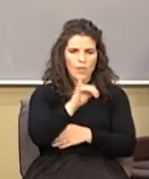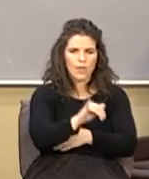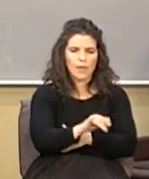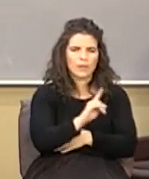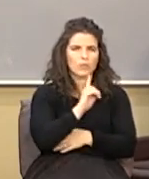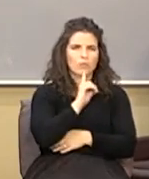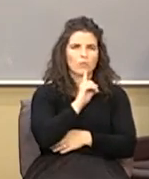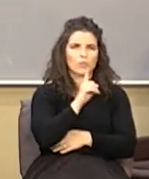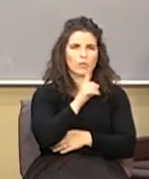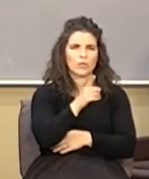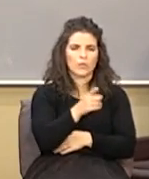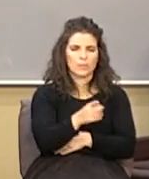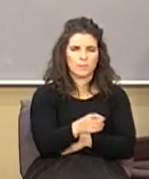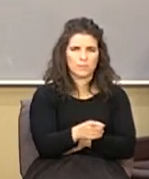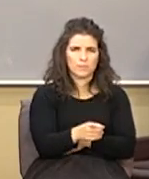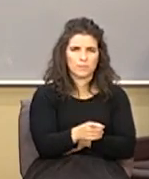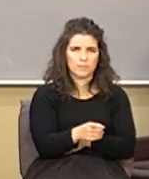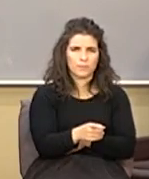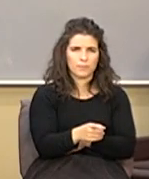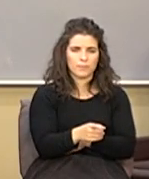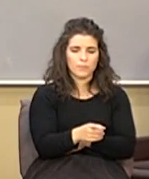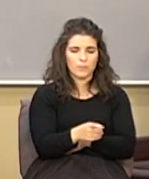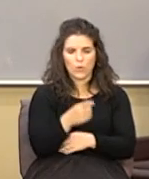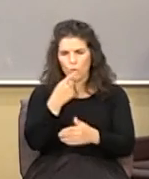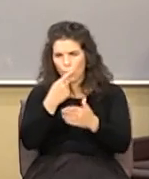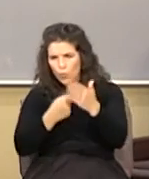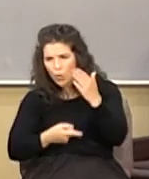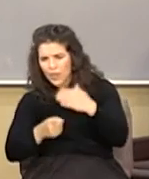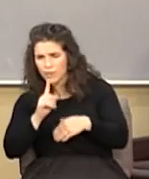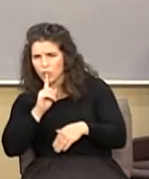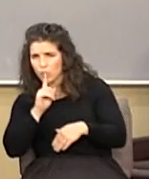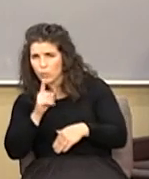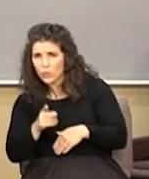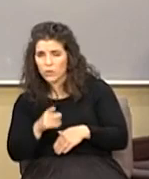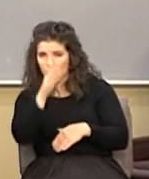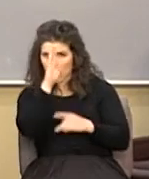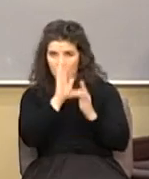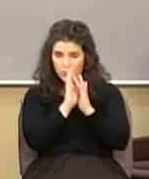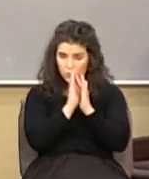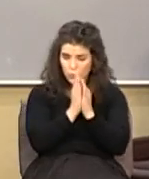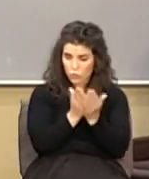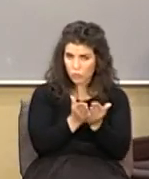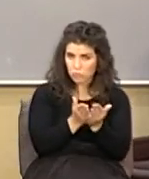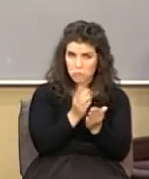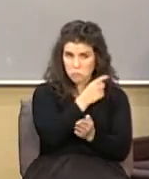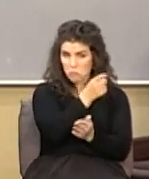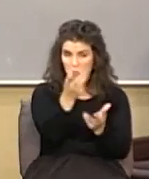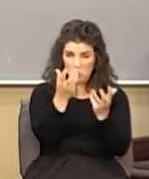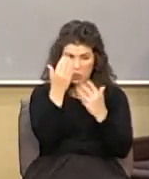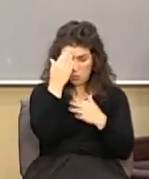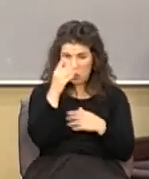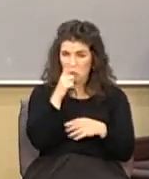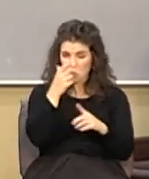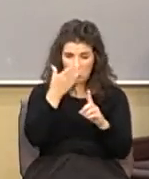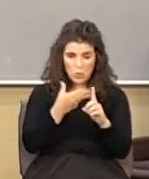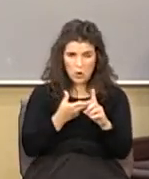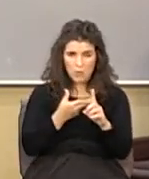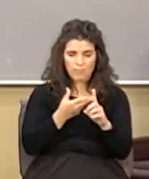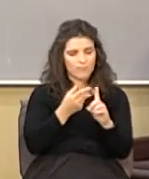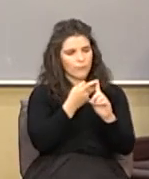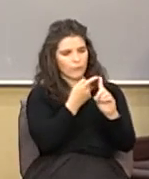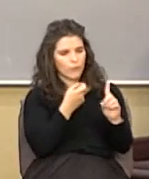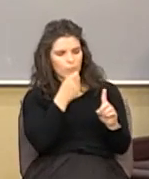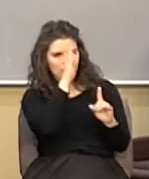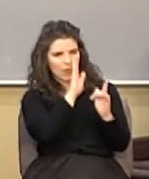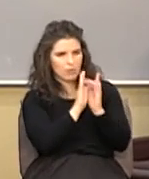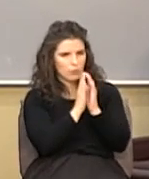you're going to find reality what's real in God's word you want to know who you really are you get that out of God's